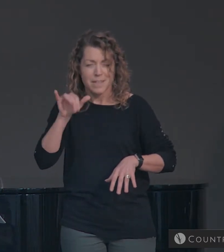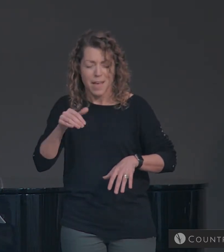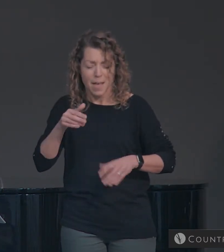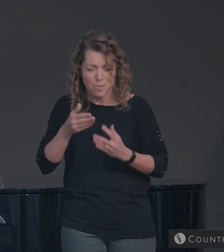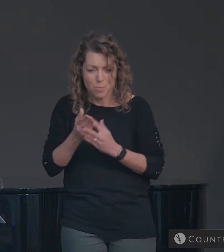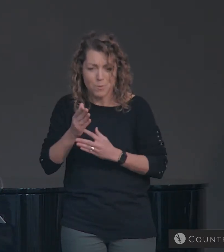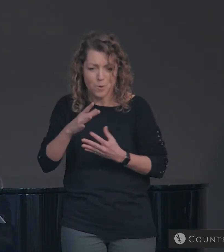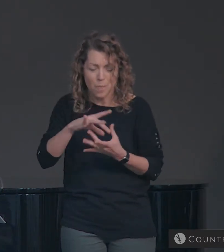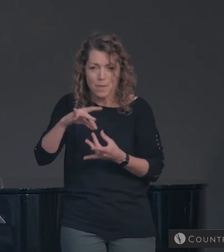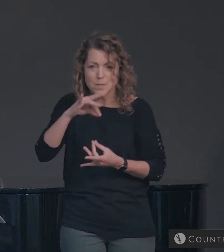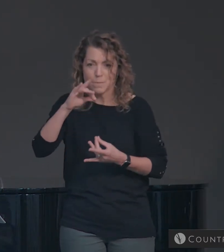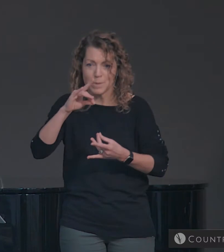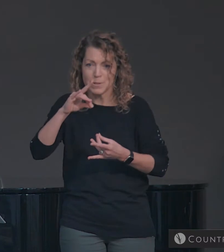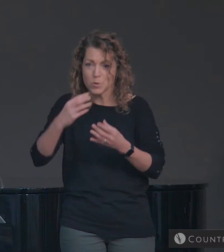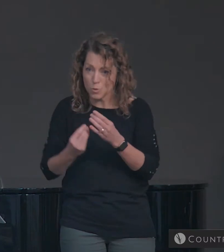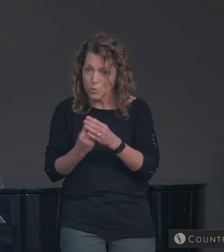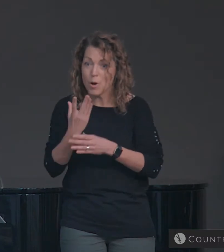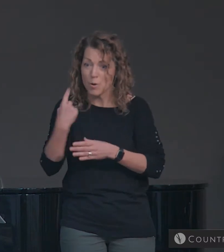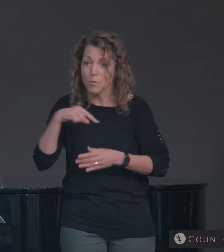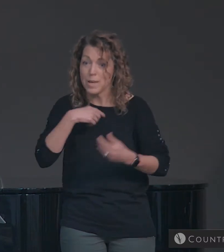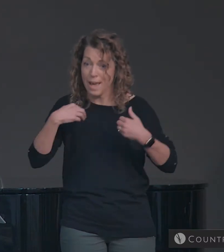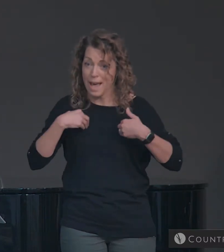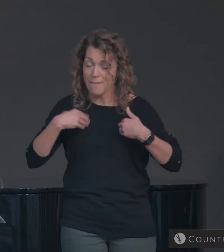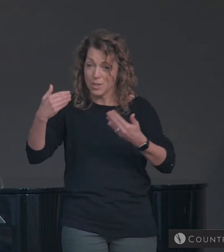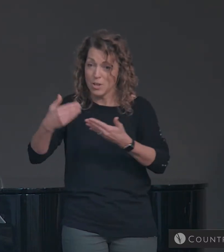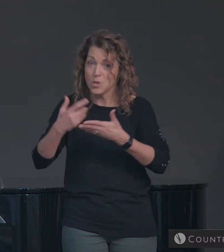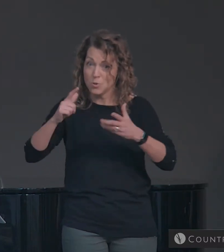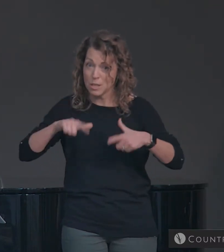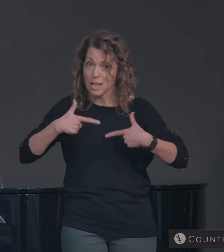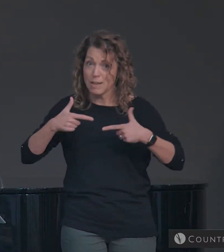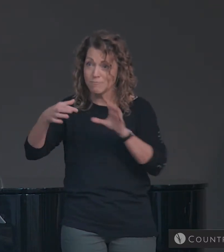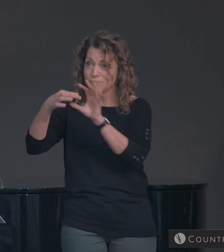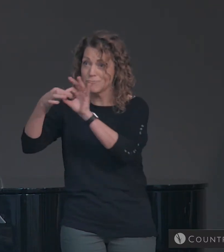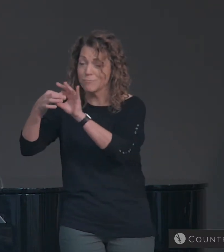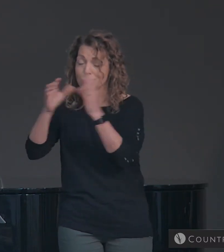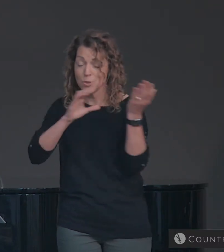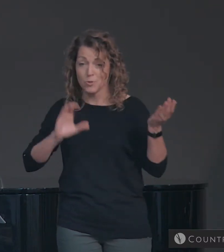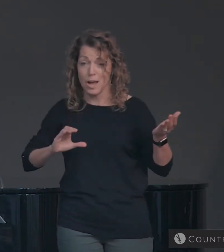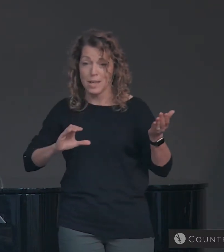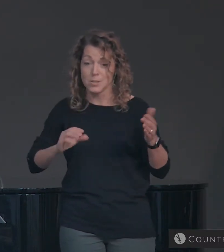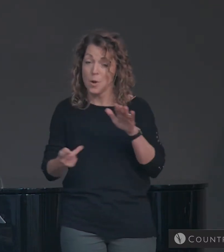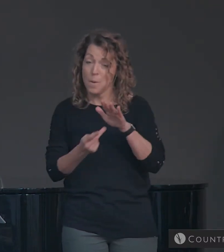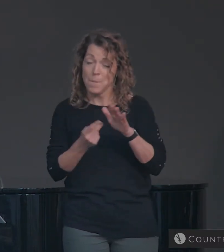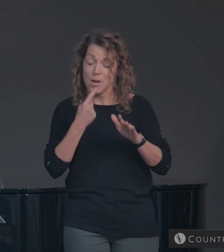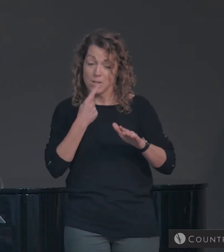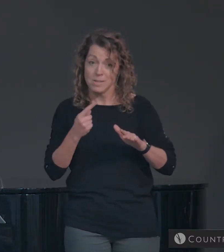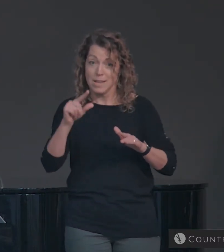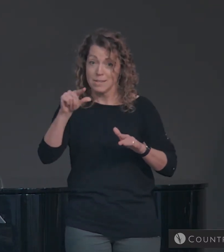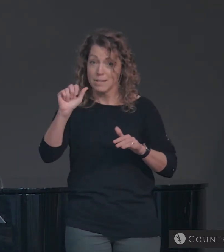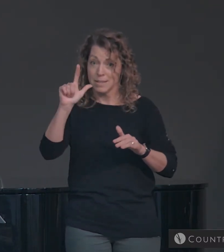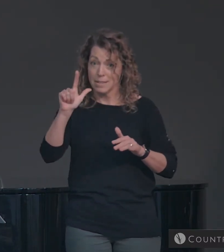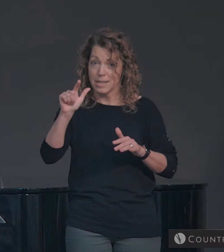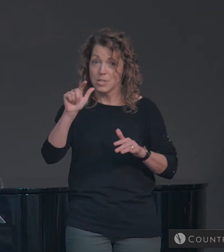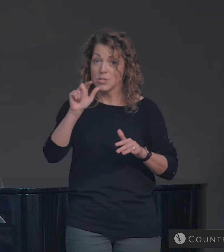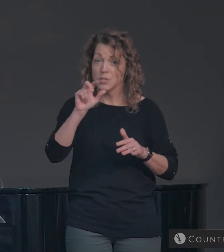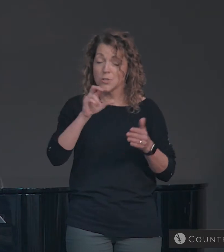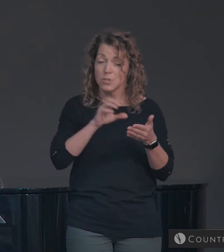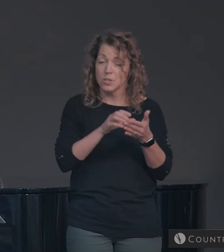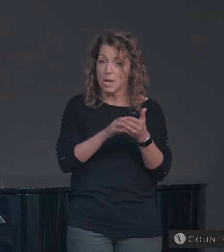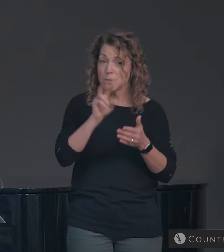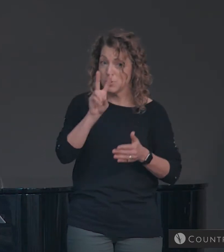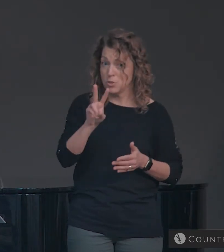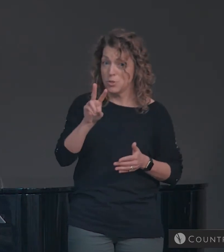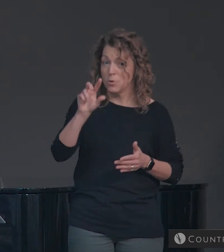that we can experience in our new life with Christ. Paul says it this way in Galatians chapter 2 and verse 20.